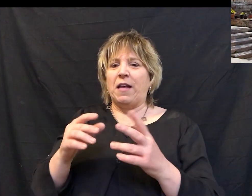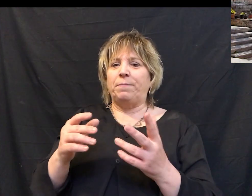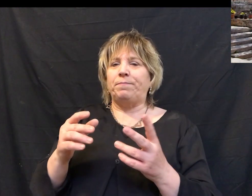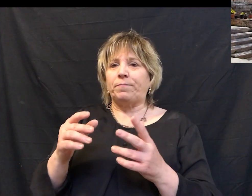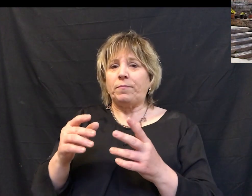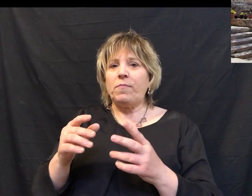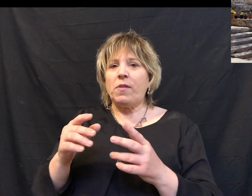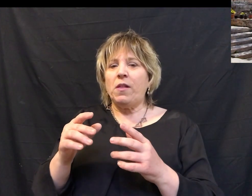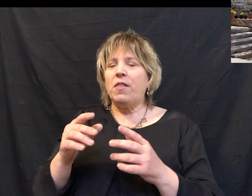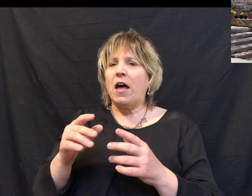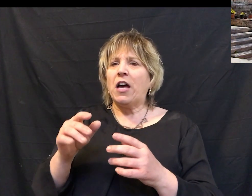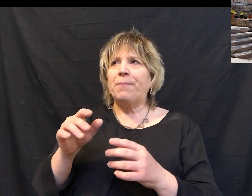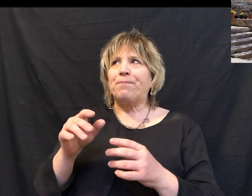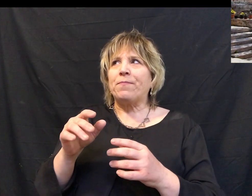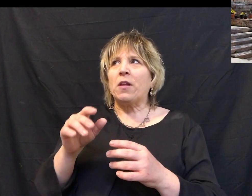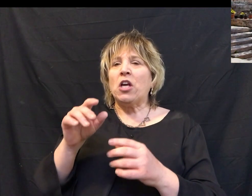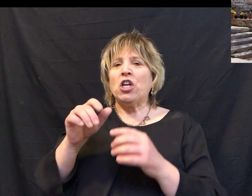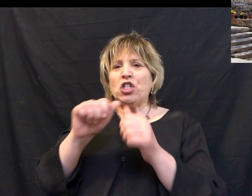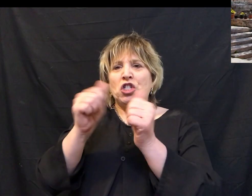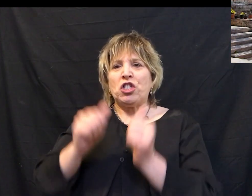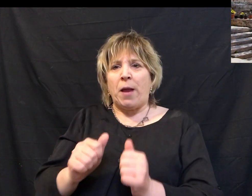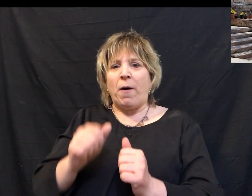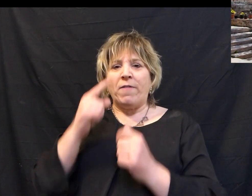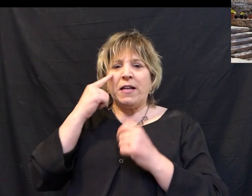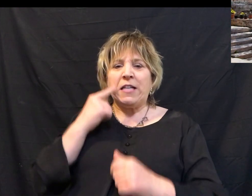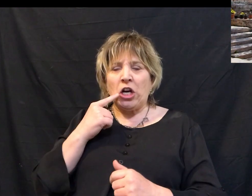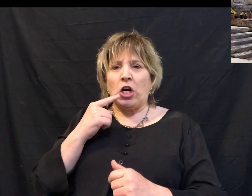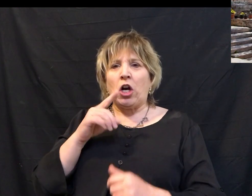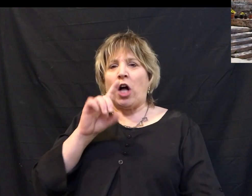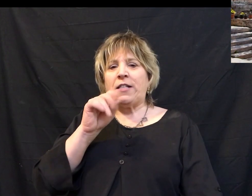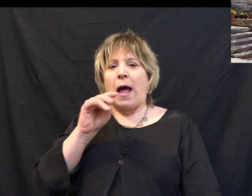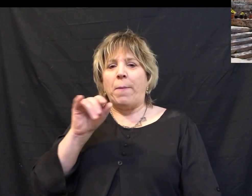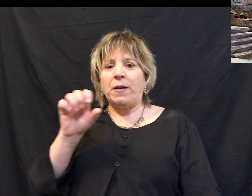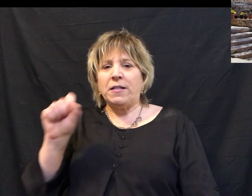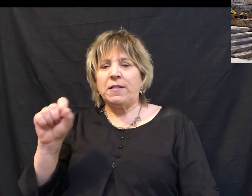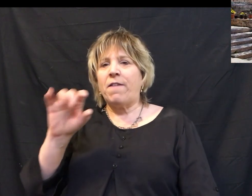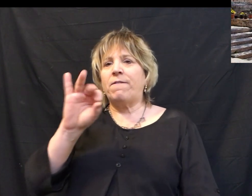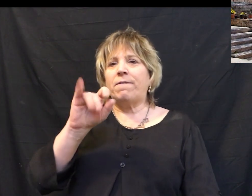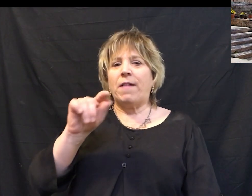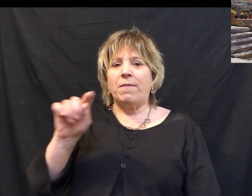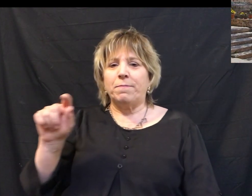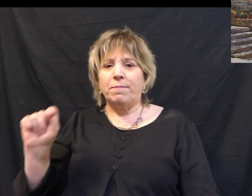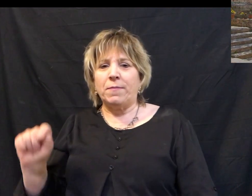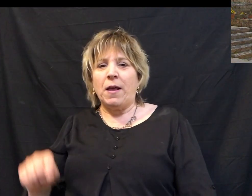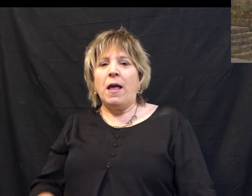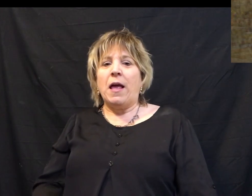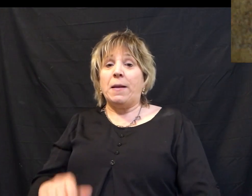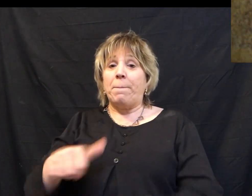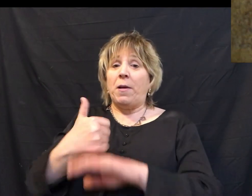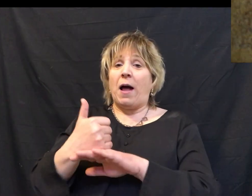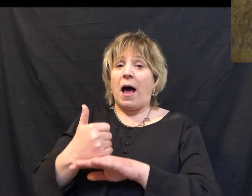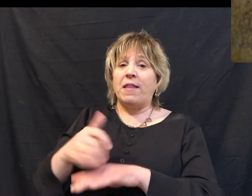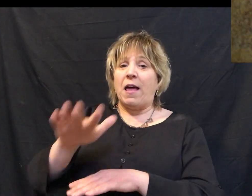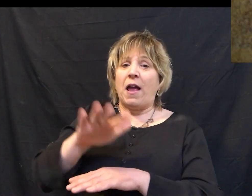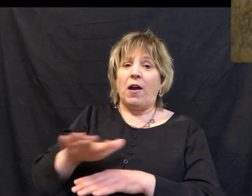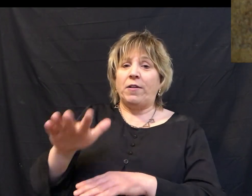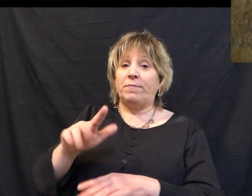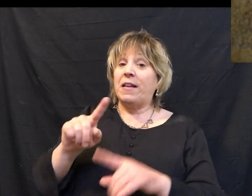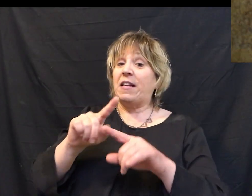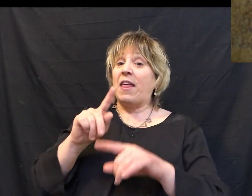built in the shape of a tier called Dominus Flevit. And it's built on the site where it's believed that Jesus,